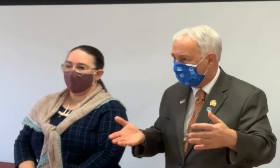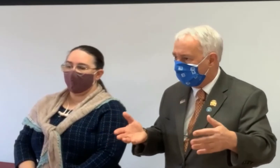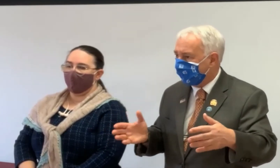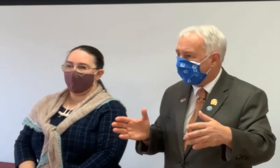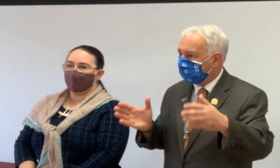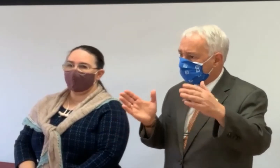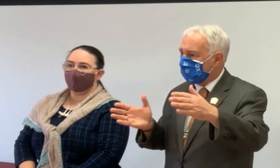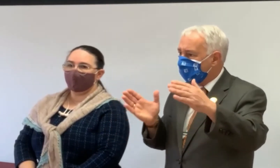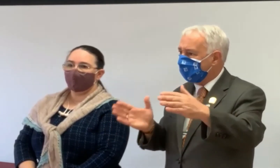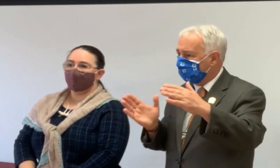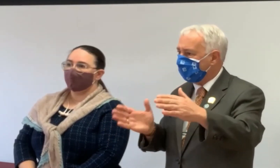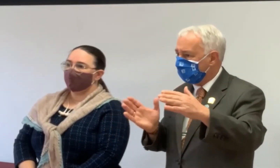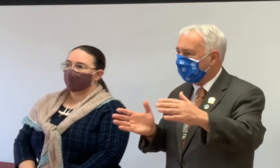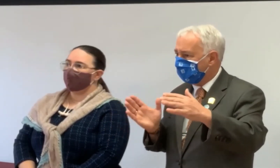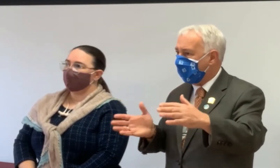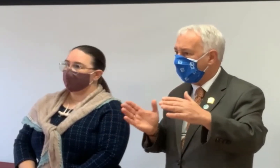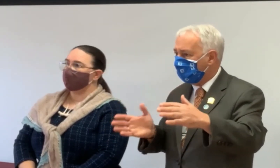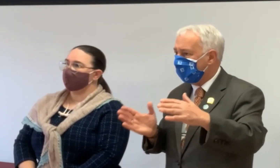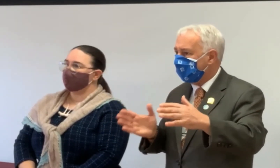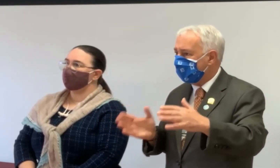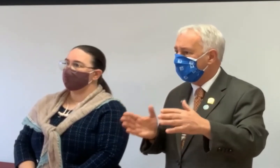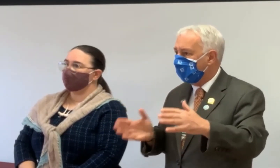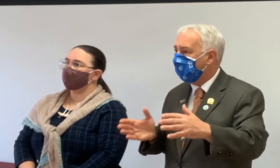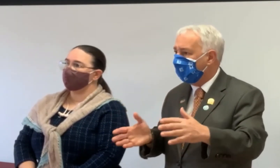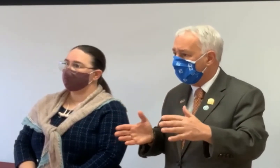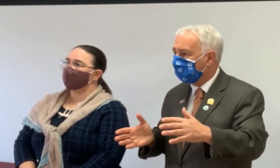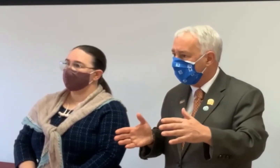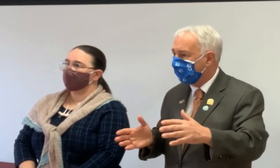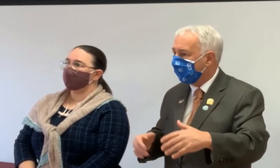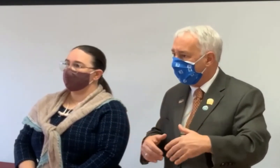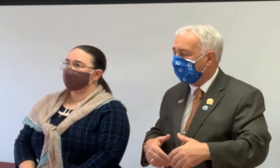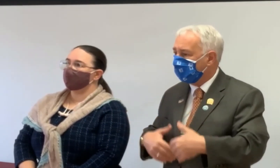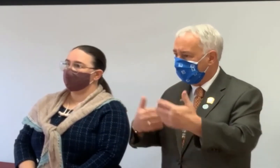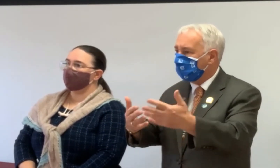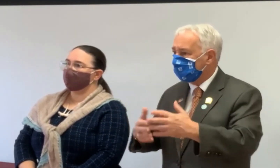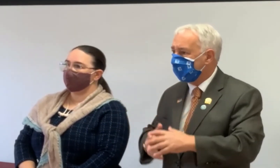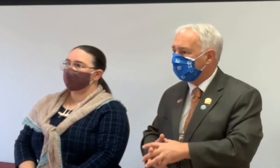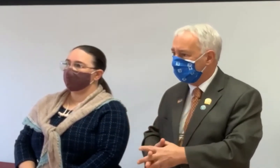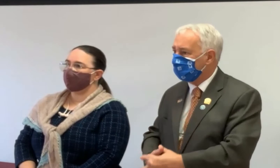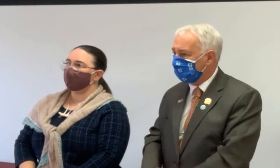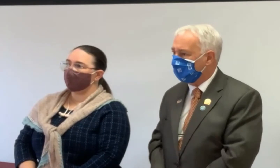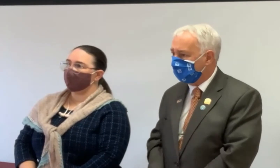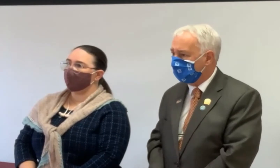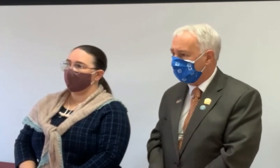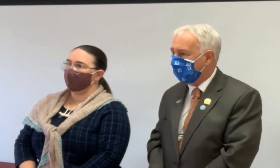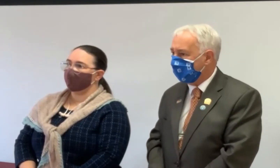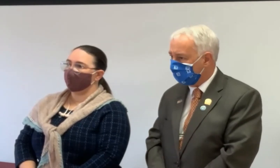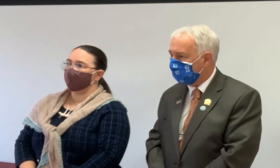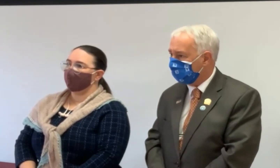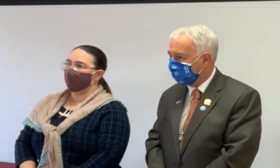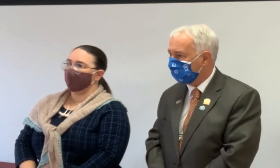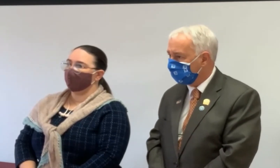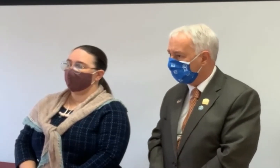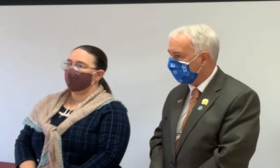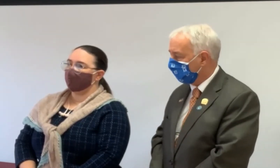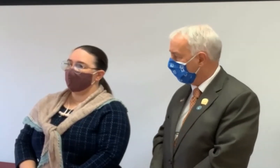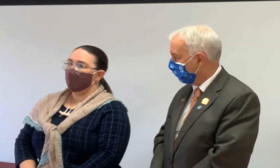mortgage as long as there's enough equity in the home. Uh, they will lend you the money.